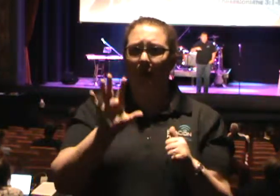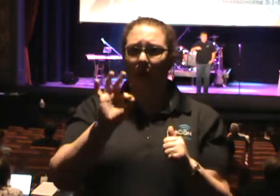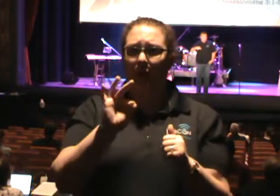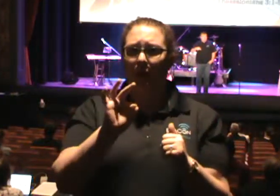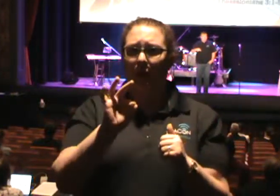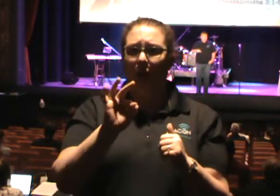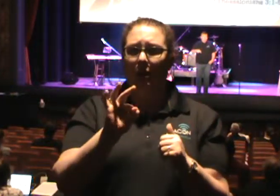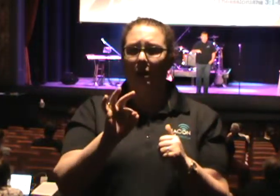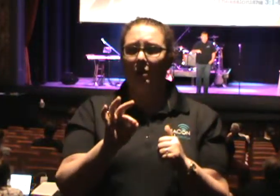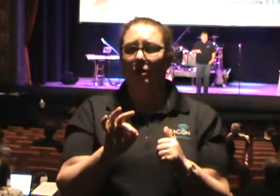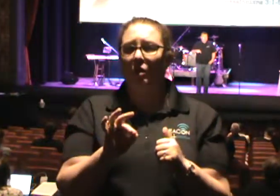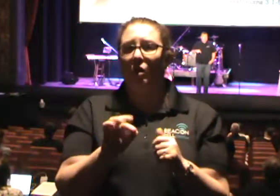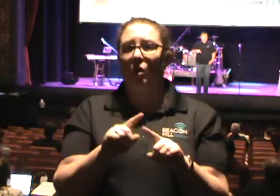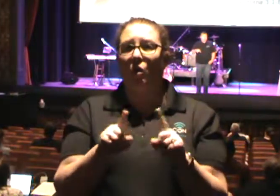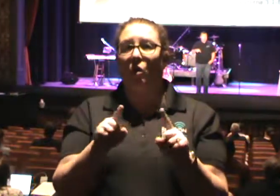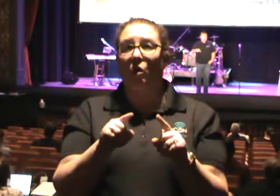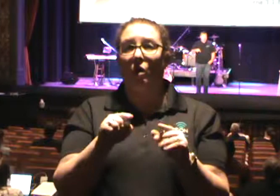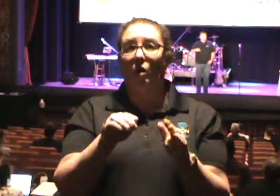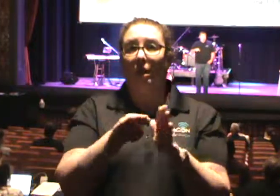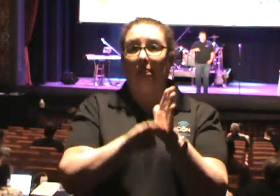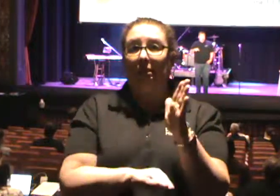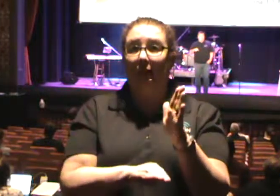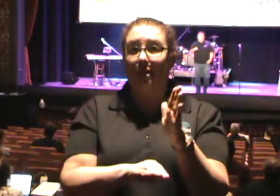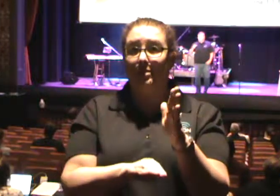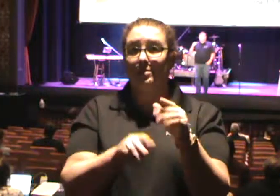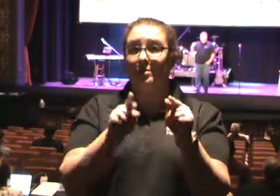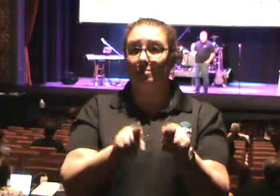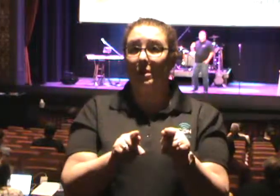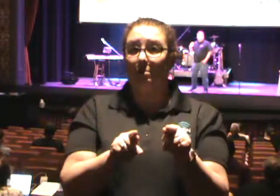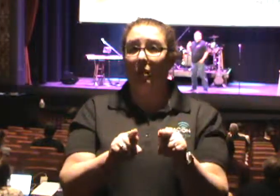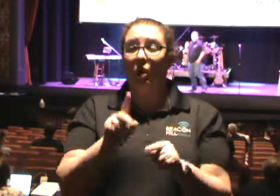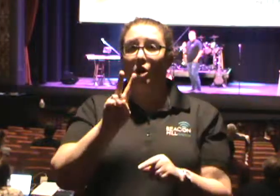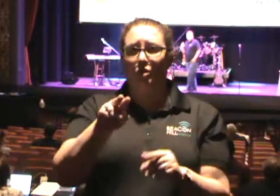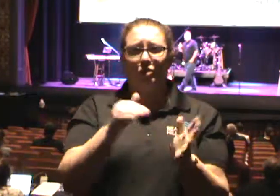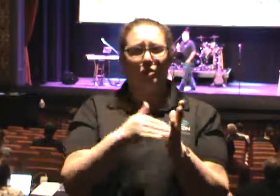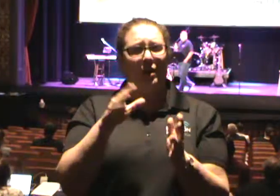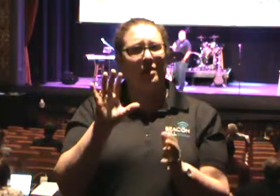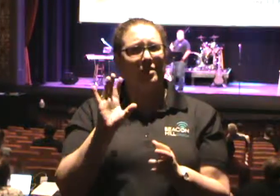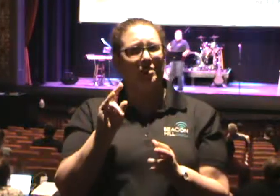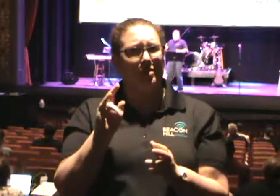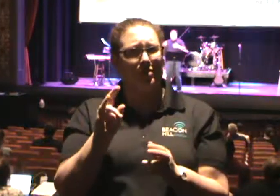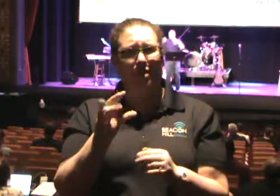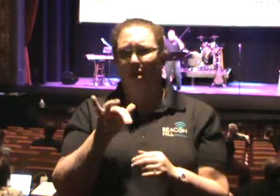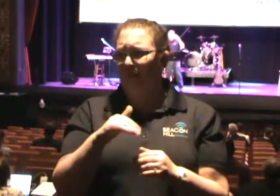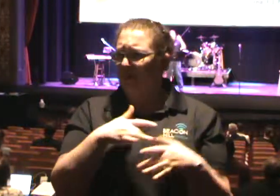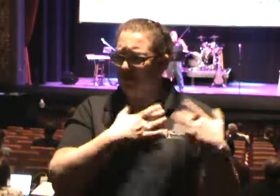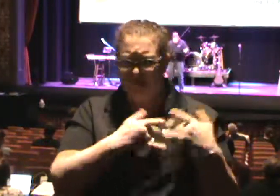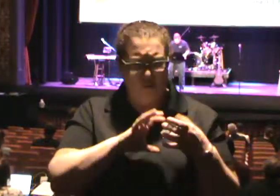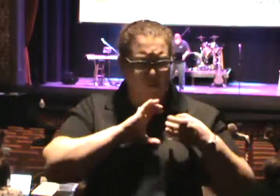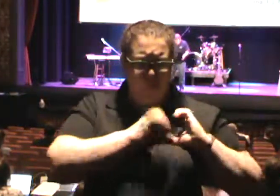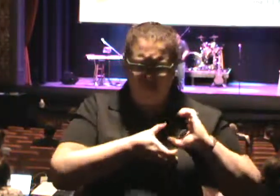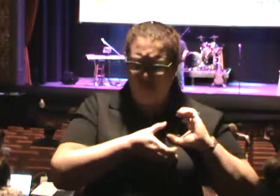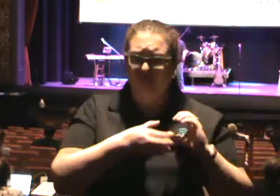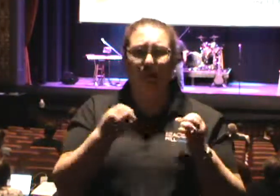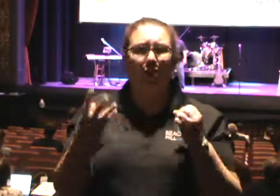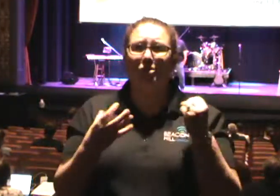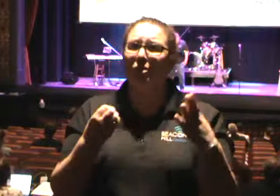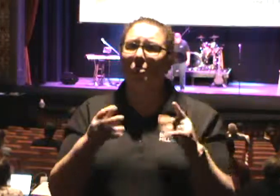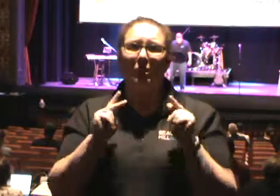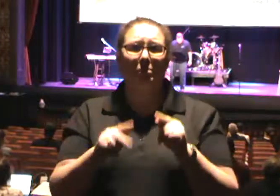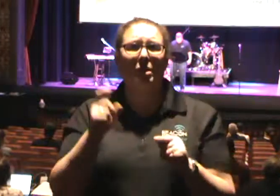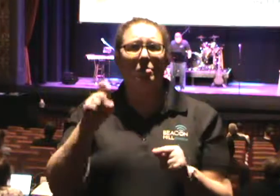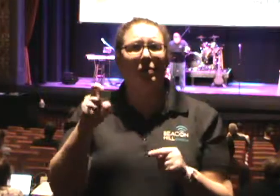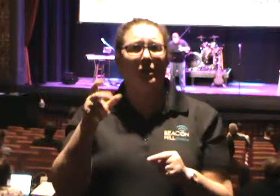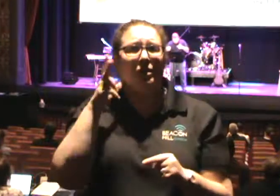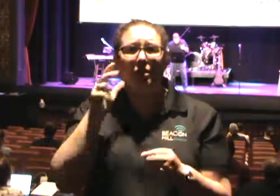people in 2017. And I'm just saying that, I just broke my heart because there's so many people that need to know about